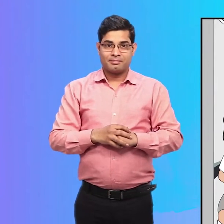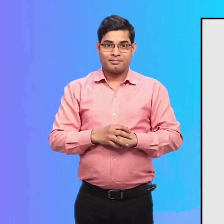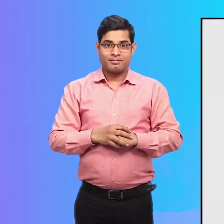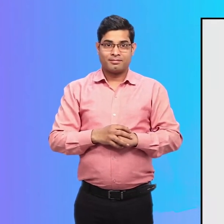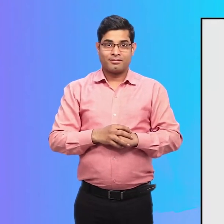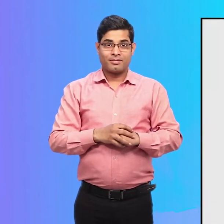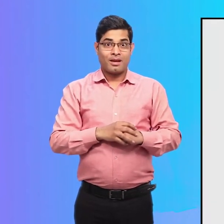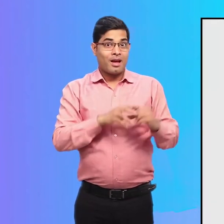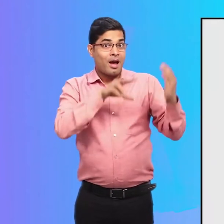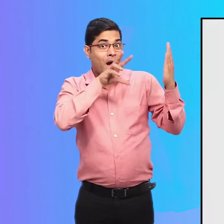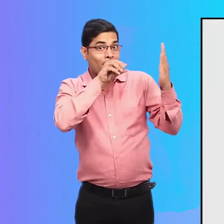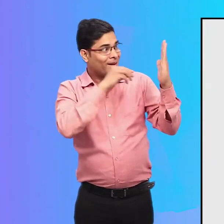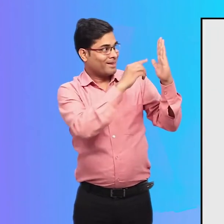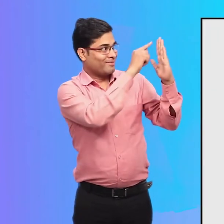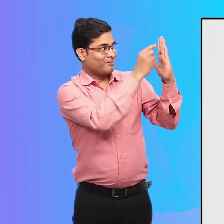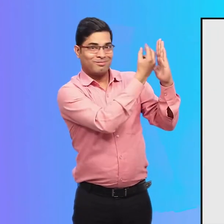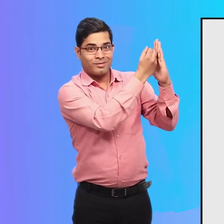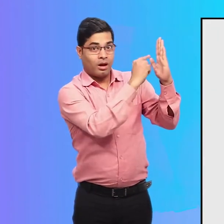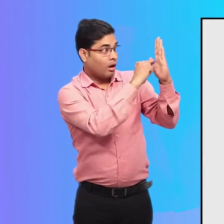And a speaker for announcements.